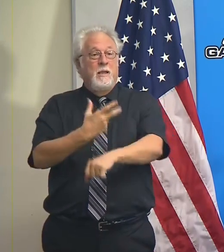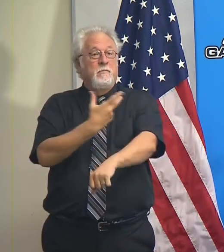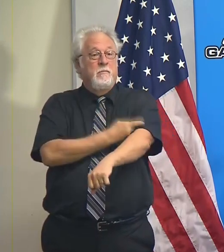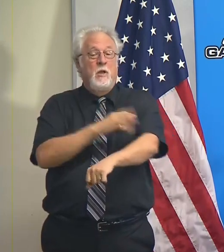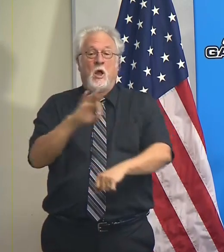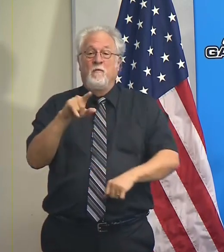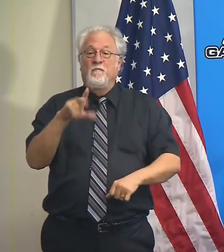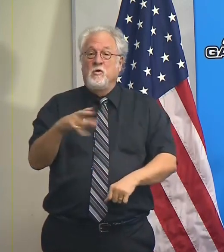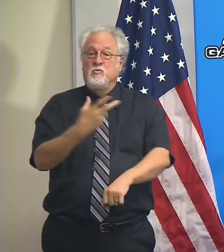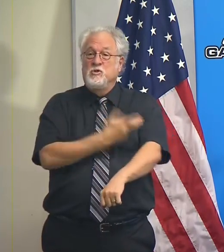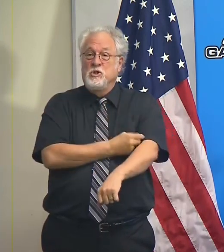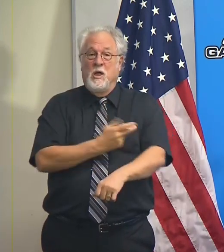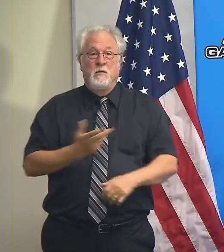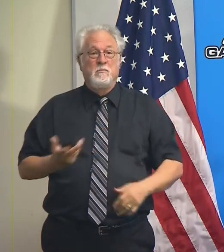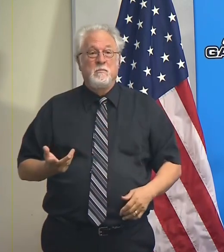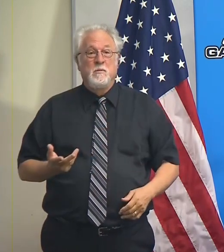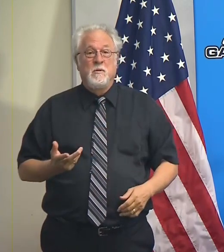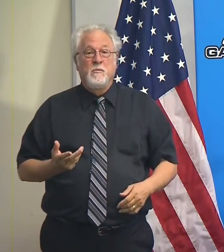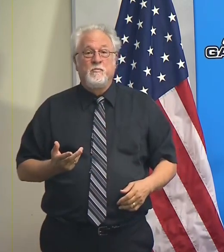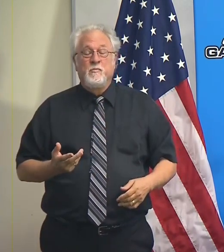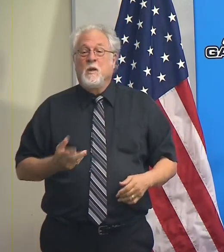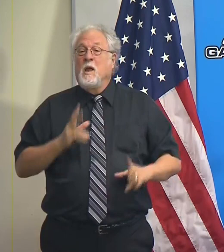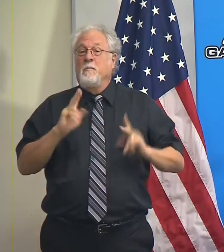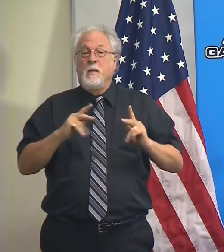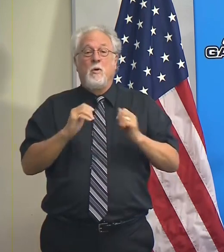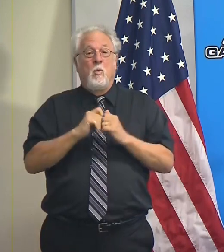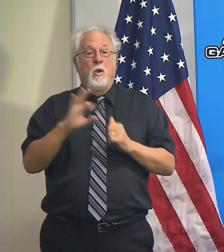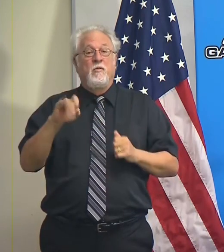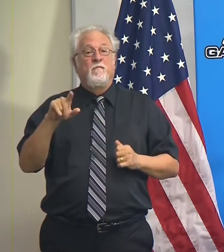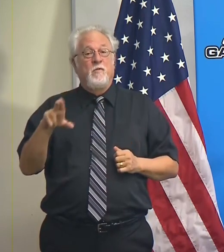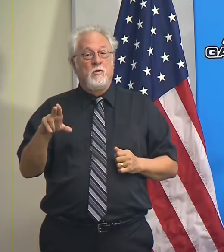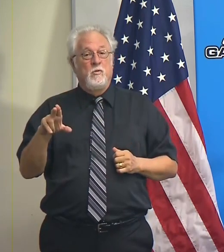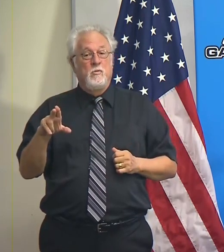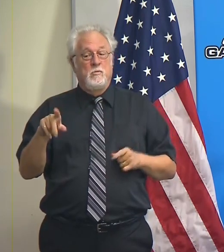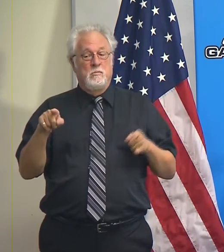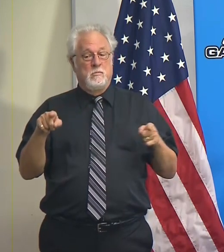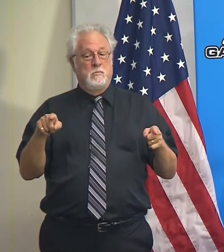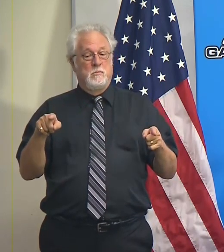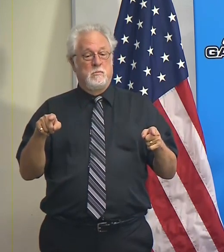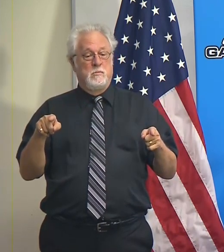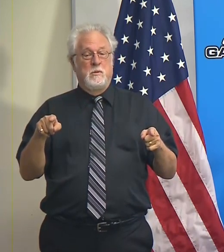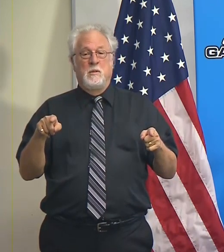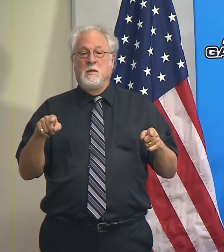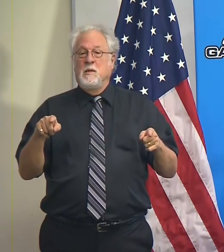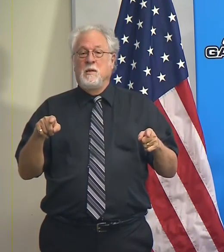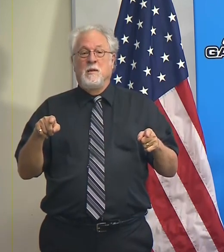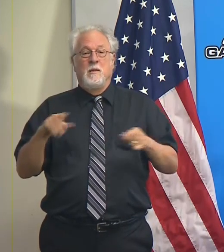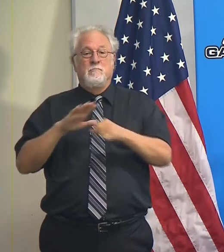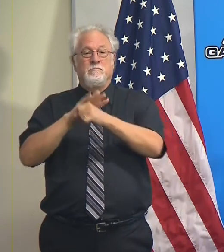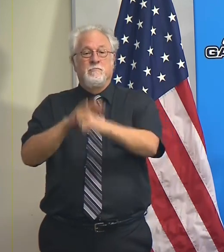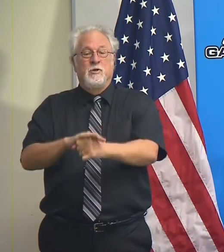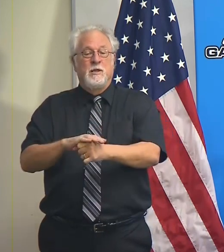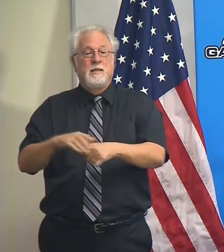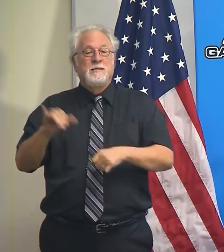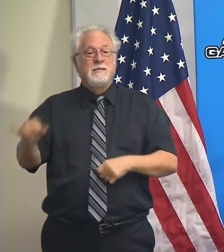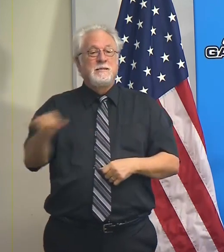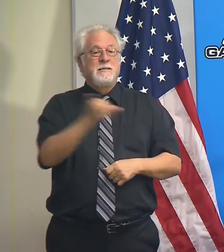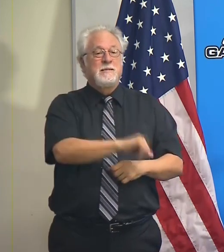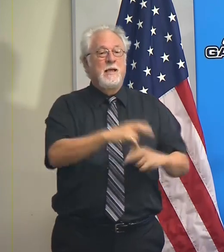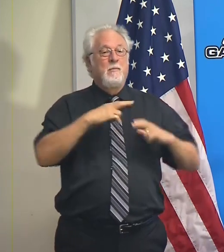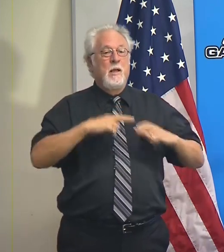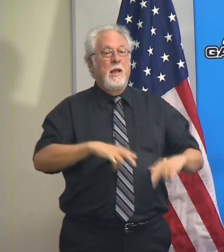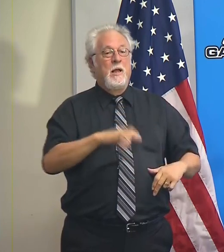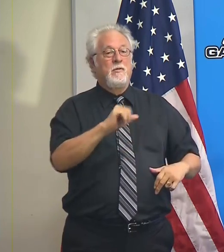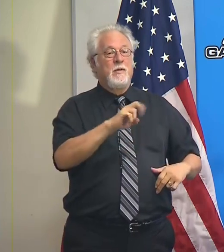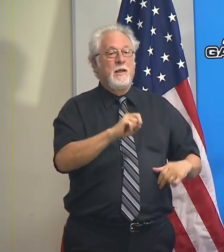get a flu shot because people with the flu tax the same portion of our healthcare delivery system as